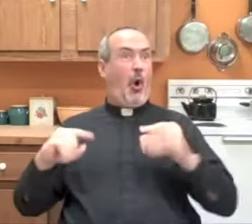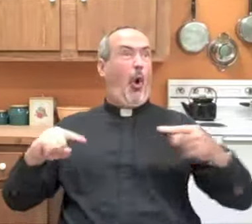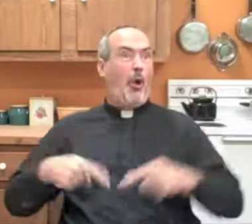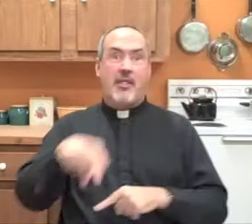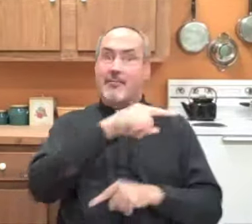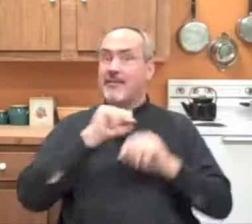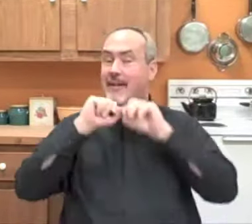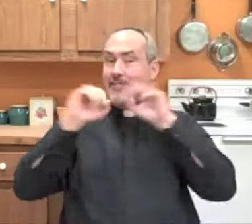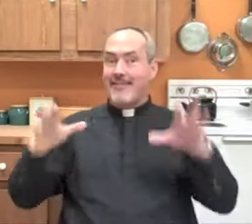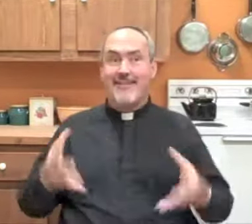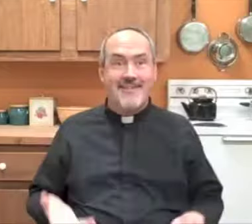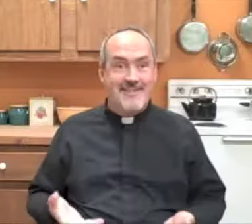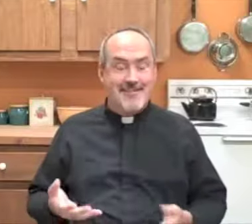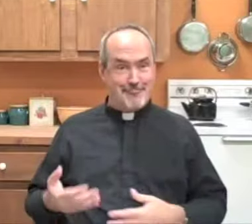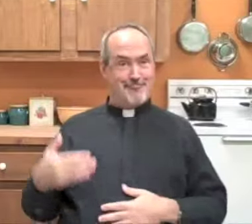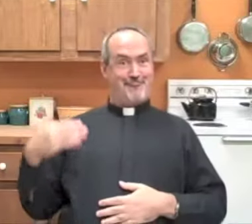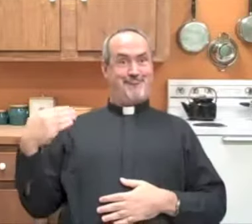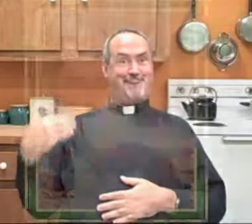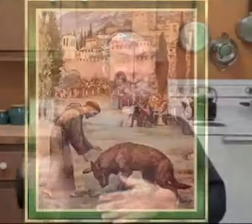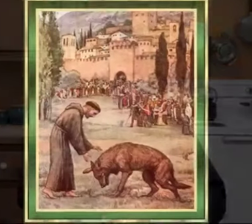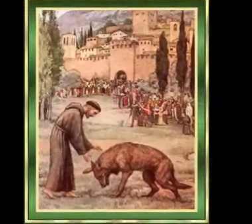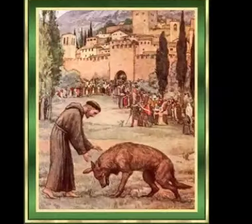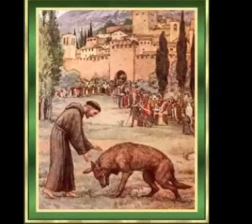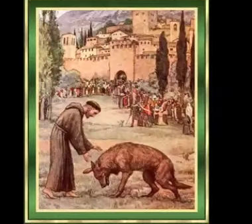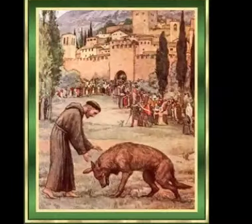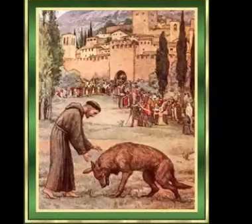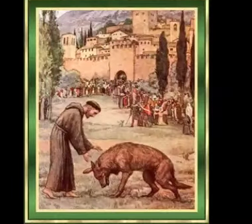wolf never hurt another soul, and the village took care of him.